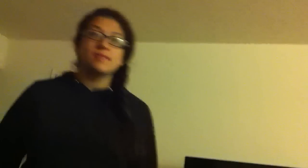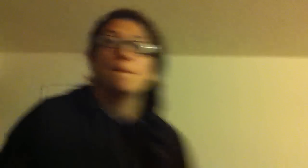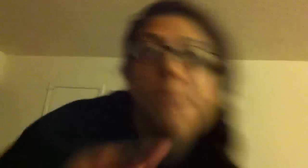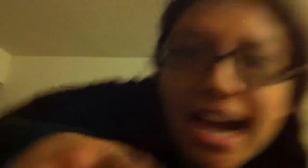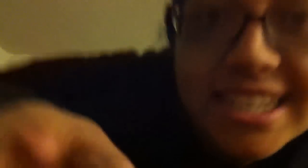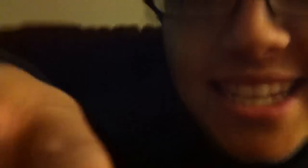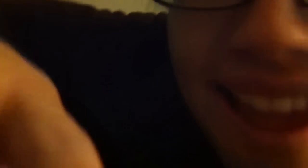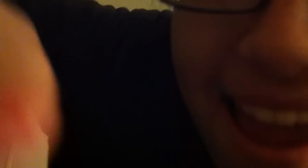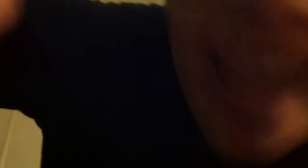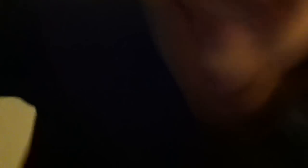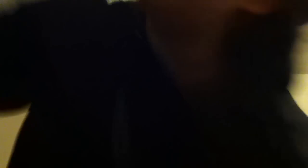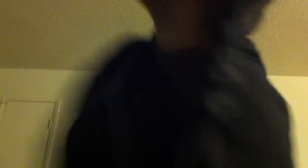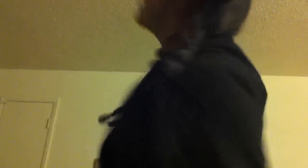Back dance dance Back